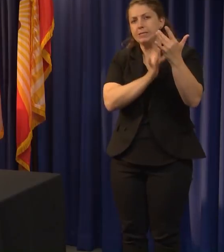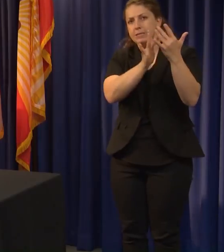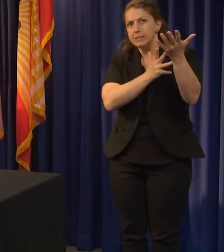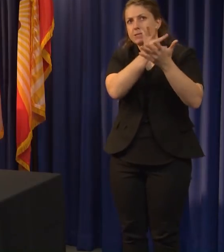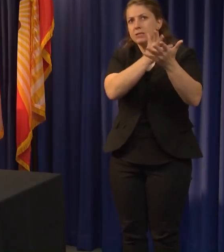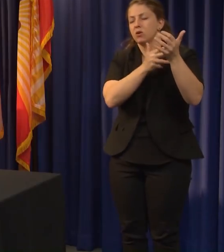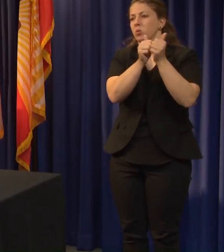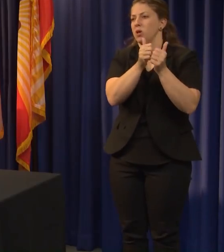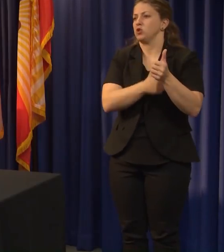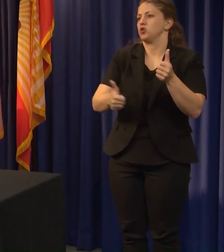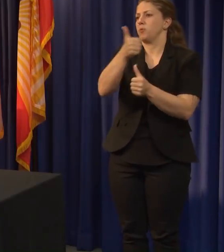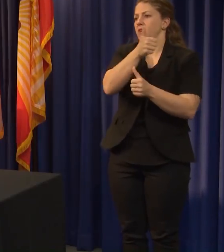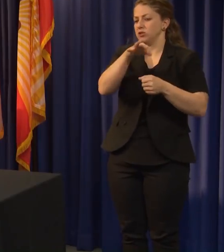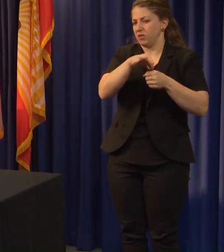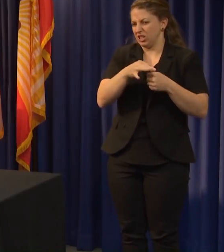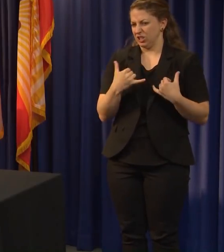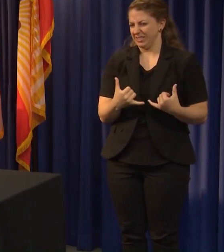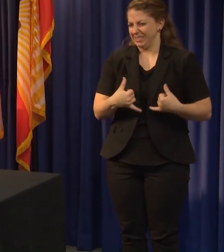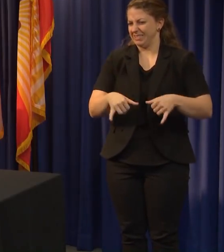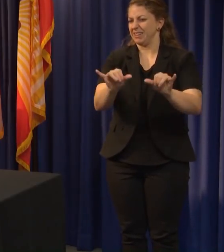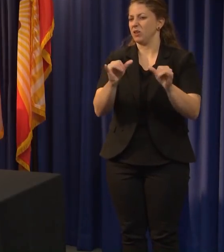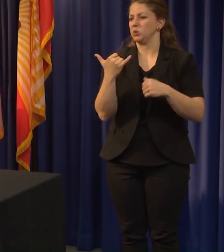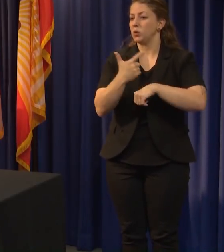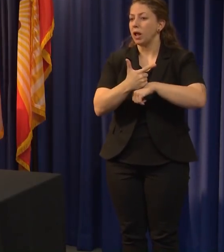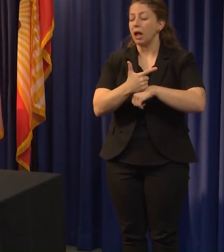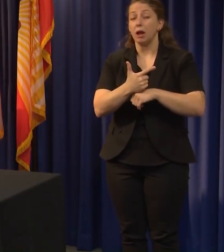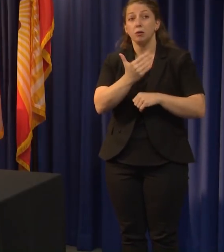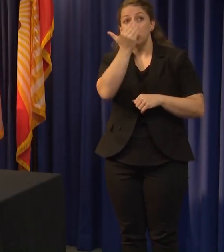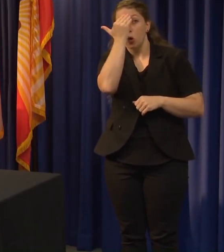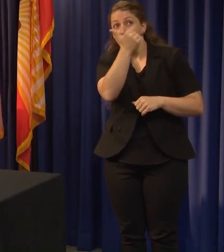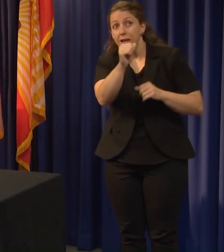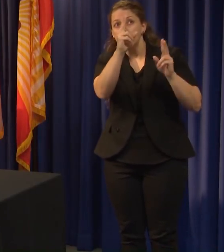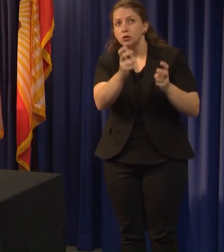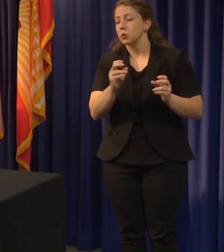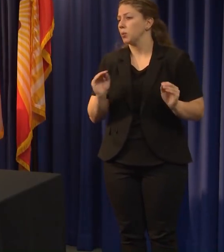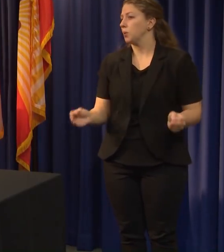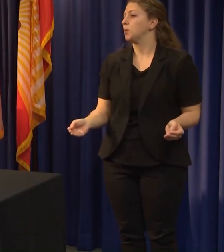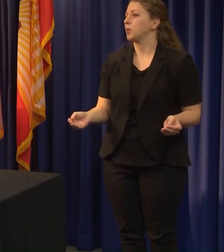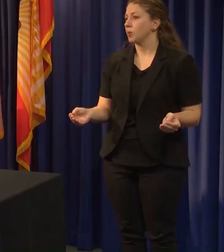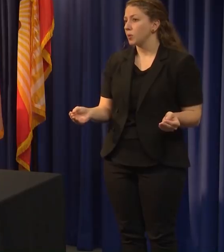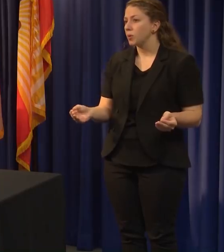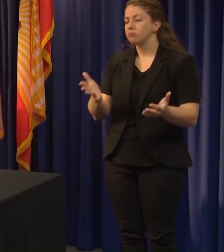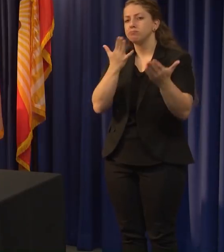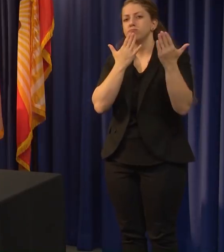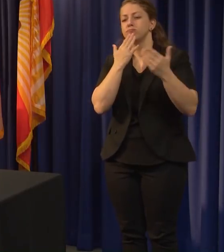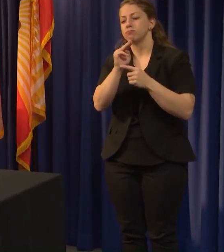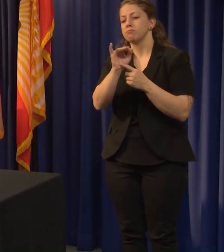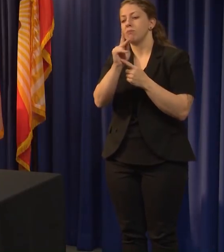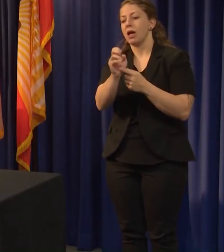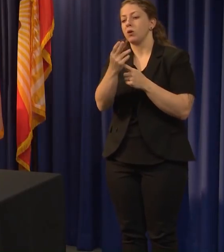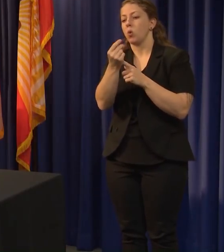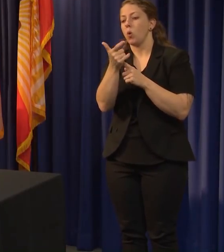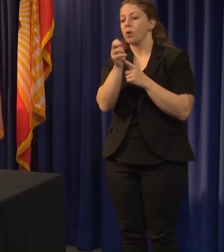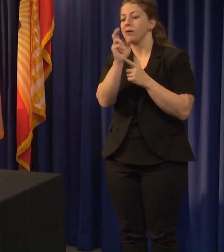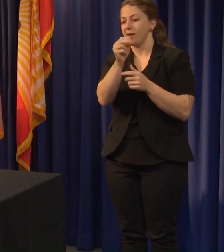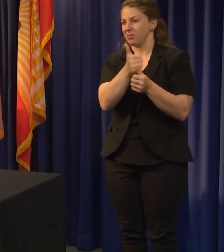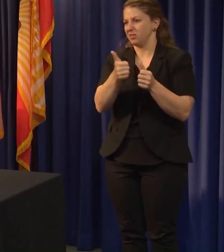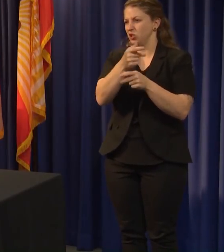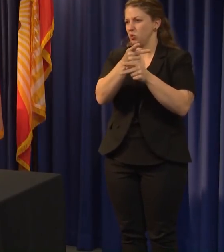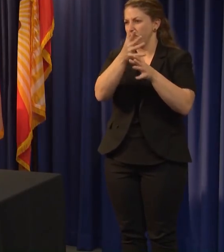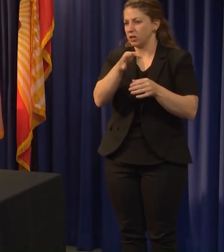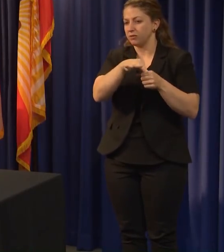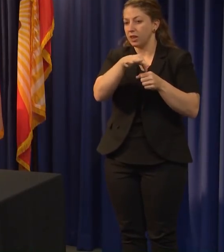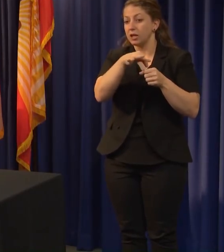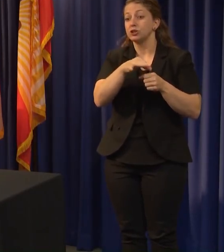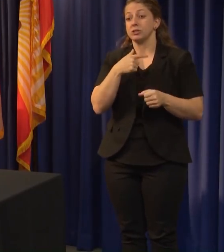We are not aware of any issues. I'd like to thank Supervisor Mike Hogan for his work there. I voted today. They presented